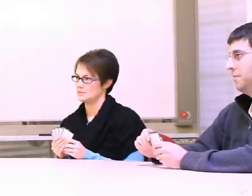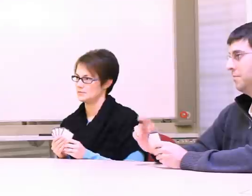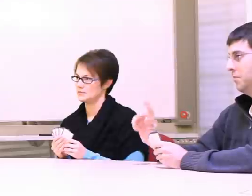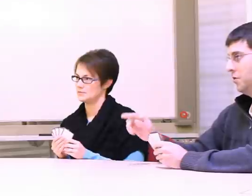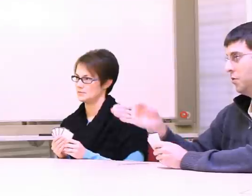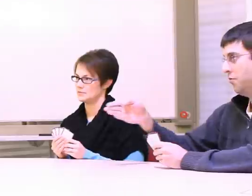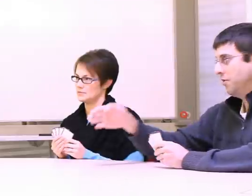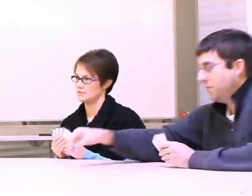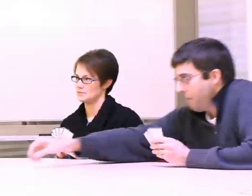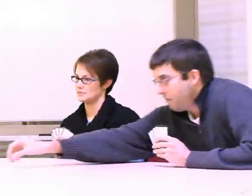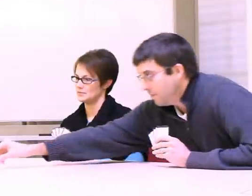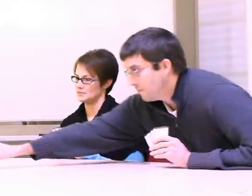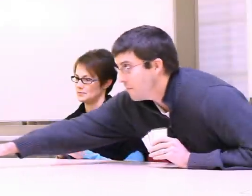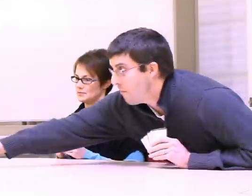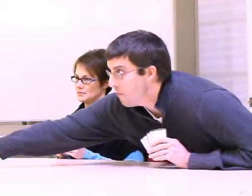So, Go Fish. Oh!